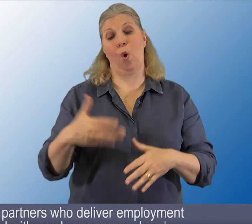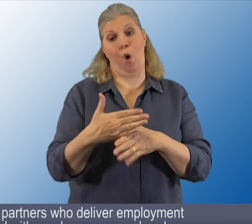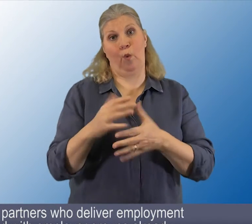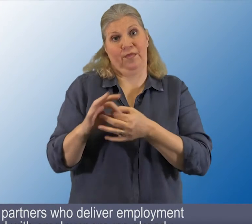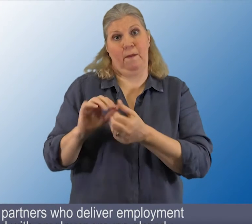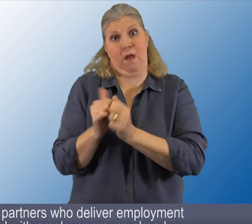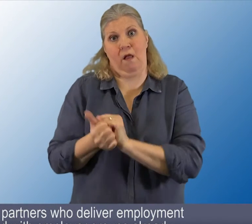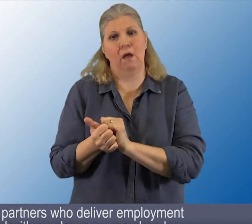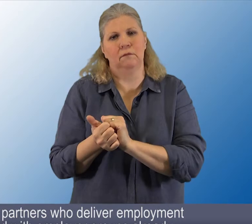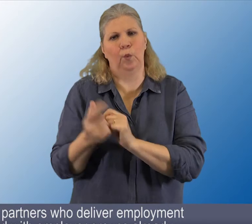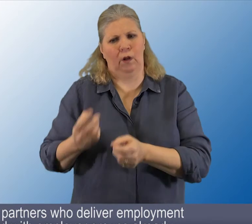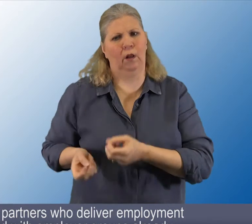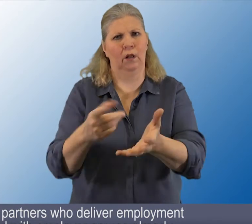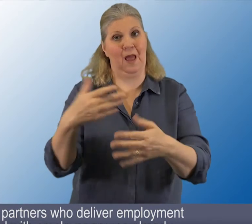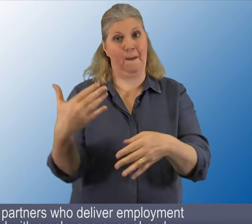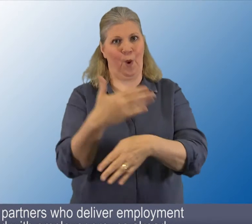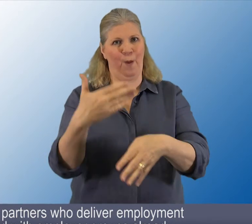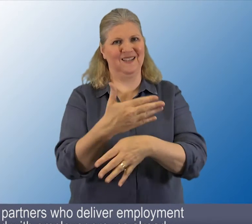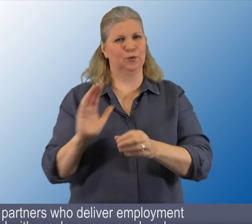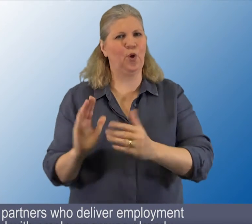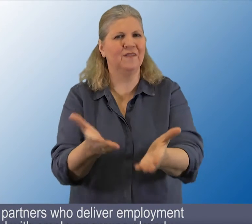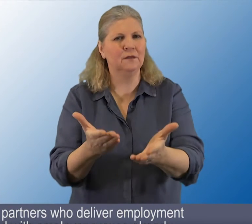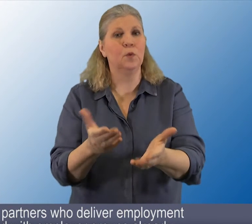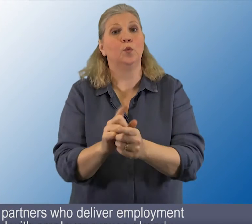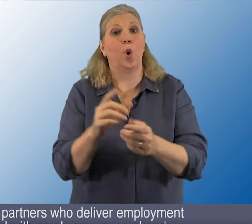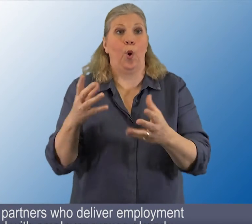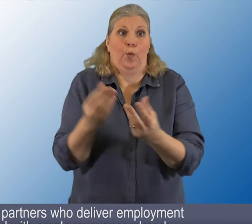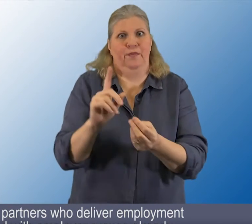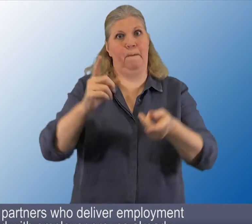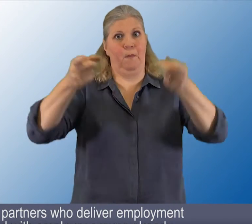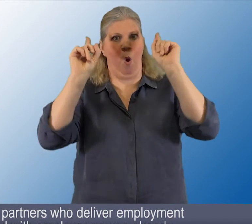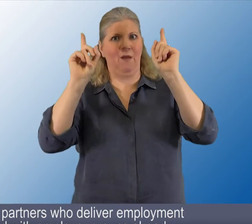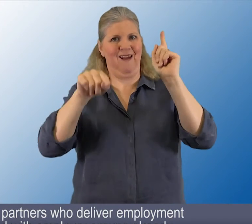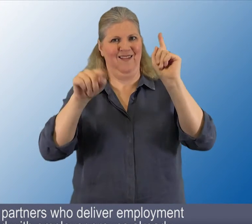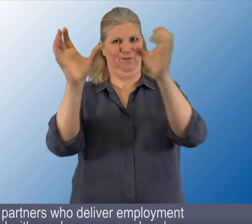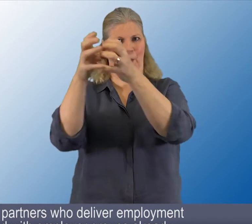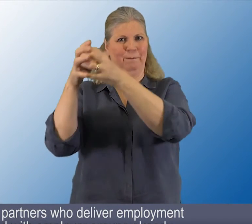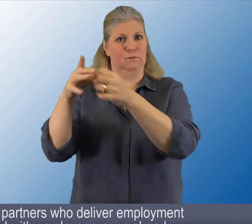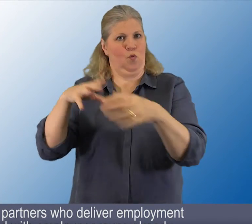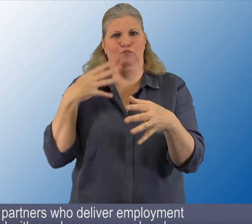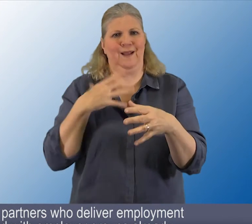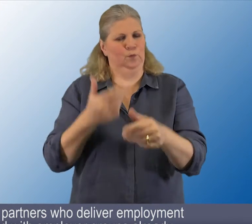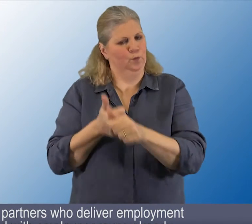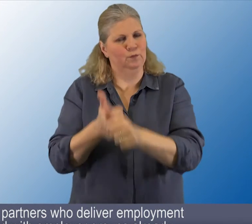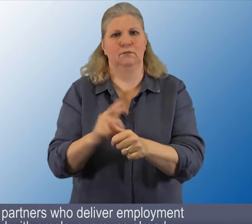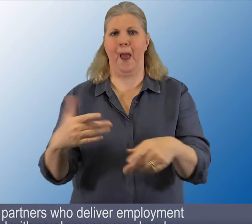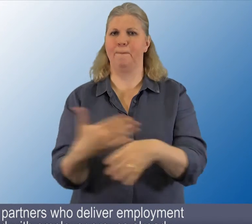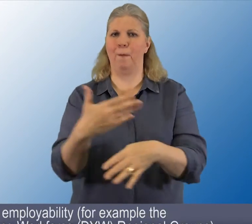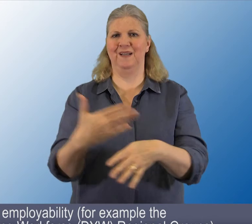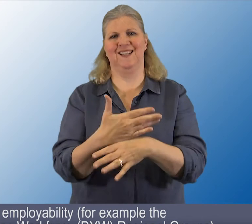18. Work with partners who deliver employment services, and with employer groups already supporting employability,